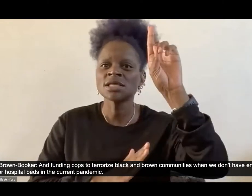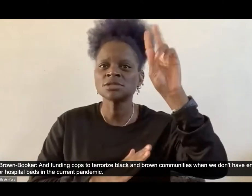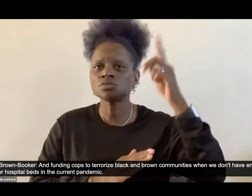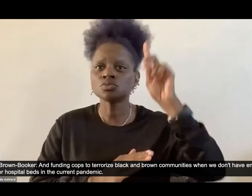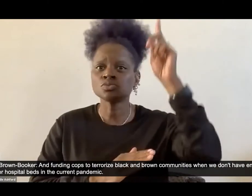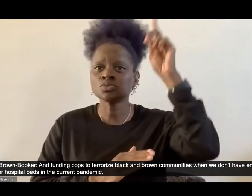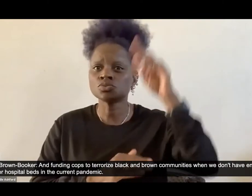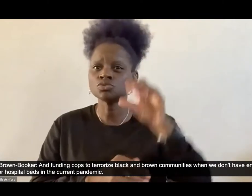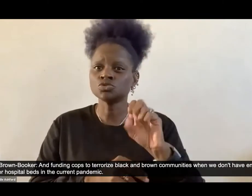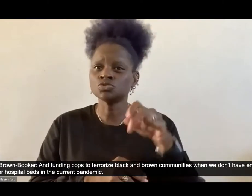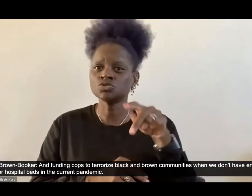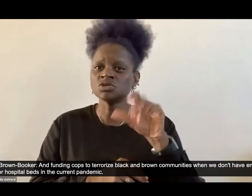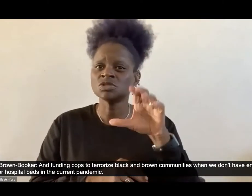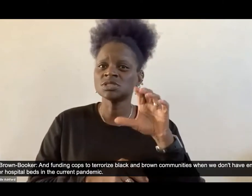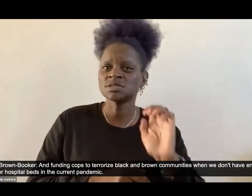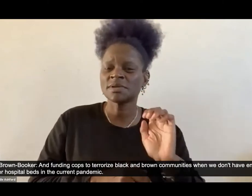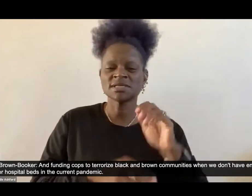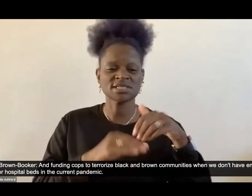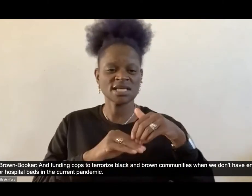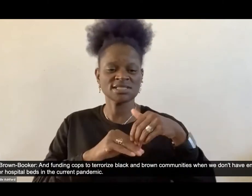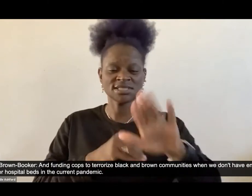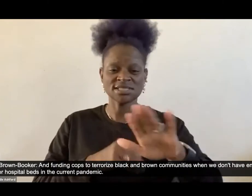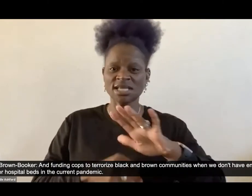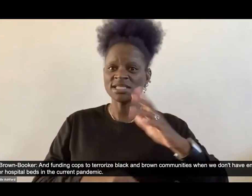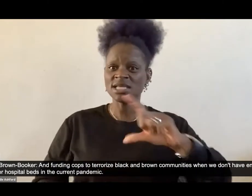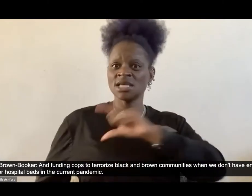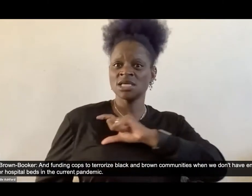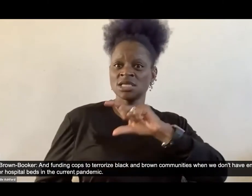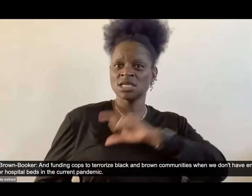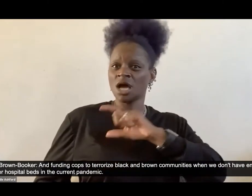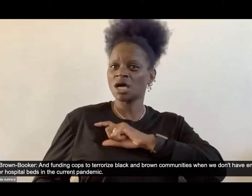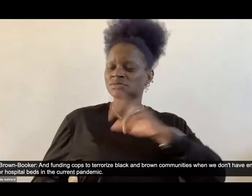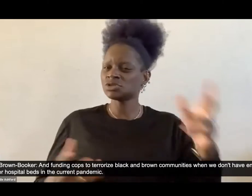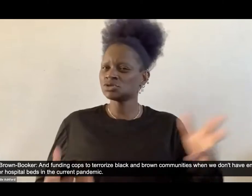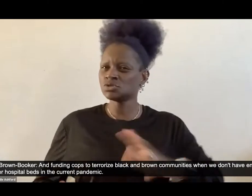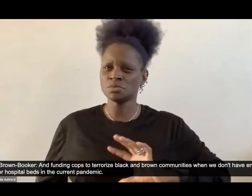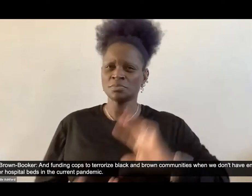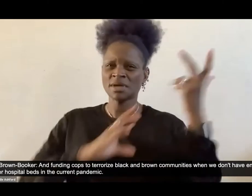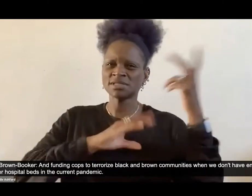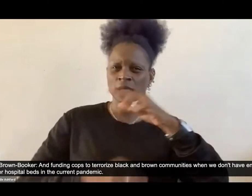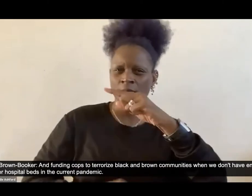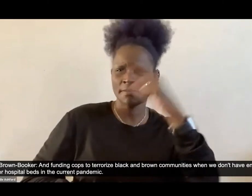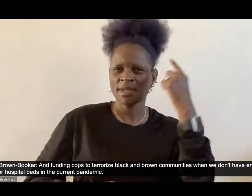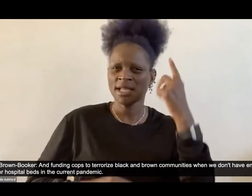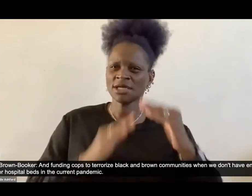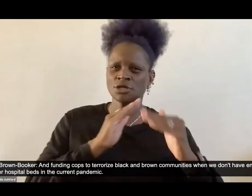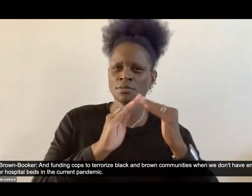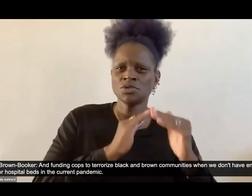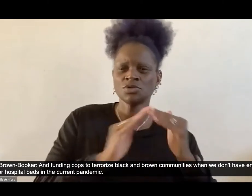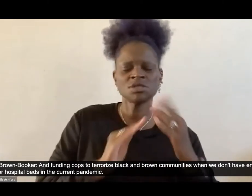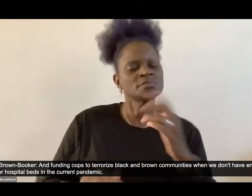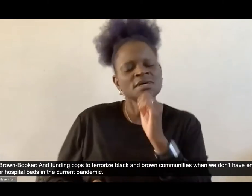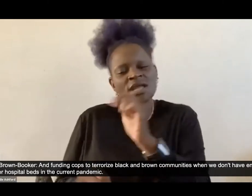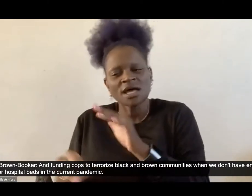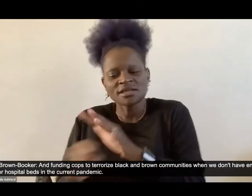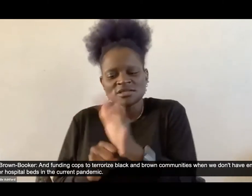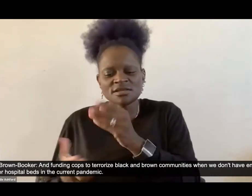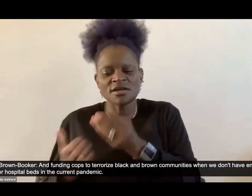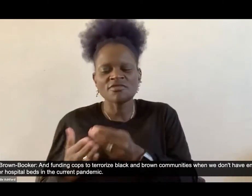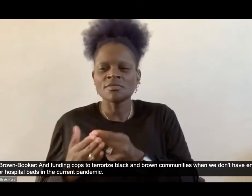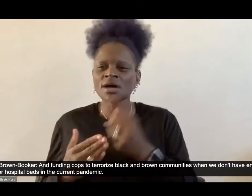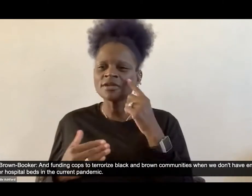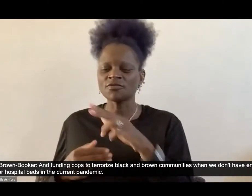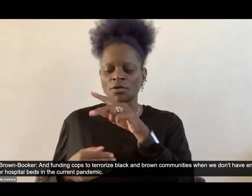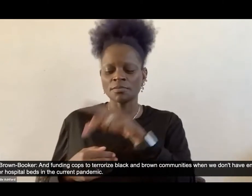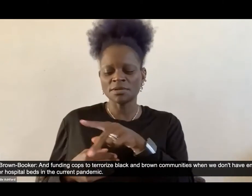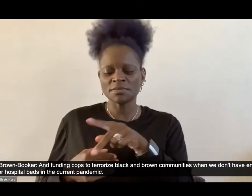And funding cops to terrorize black and brown communities when we don't have enough money for PPE